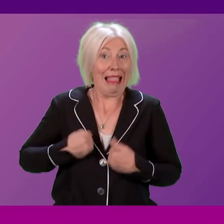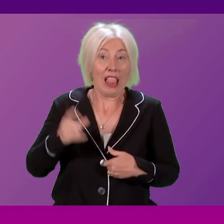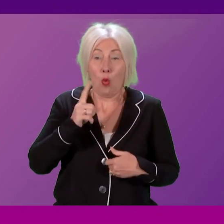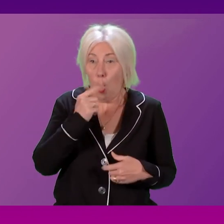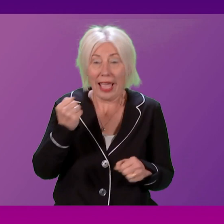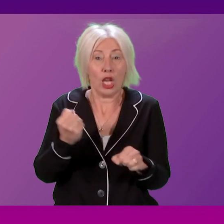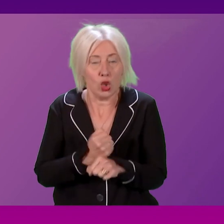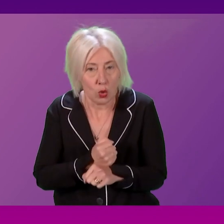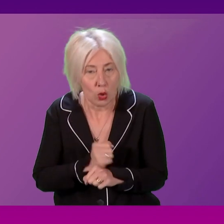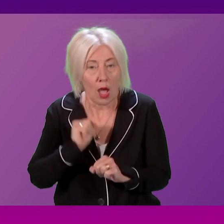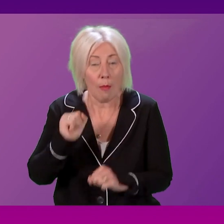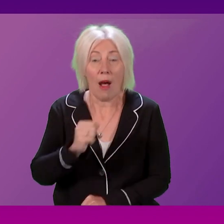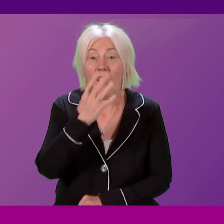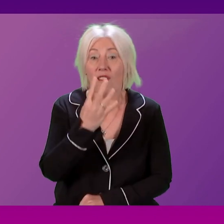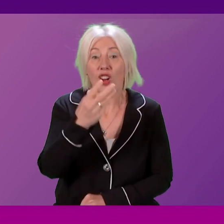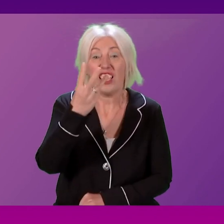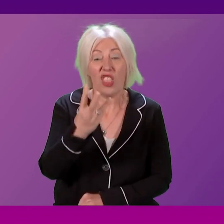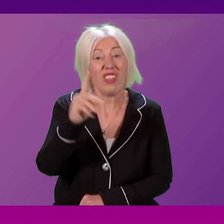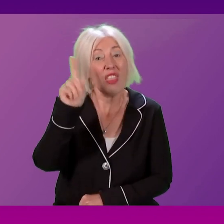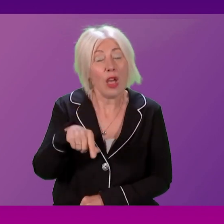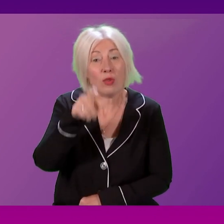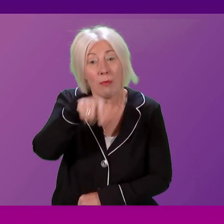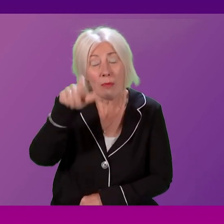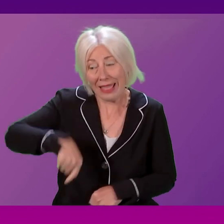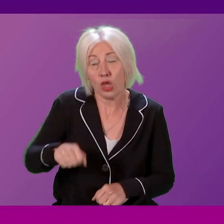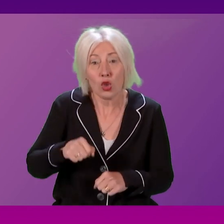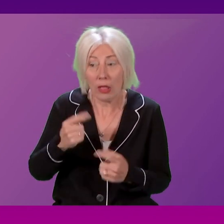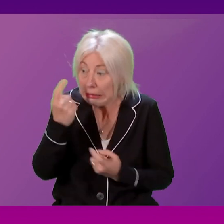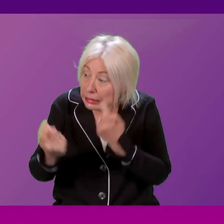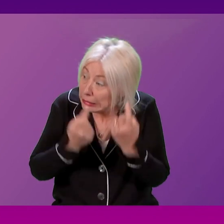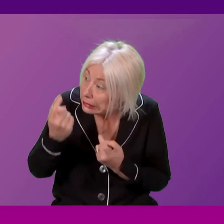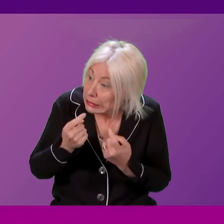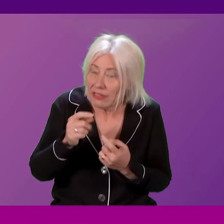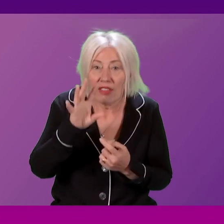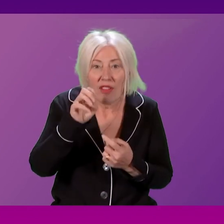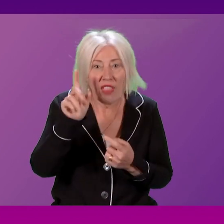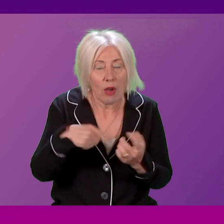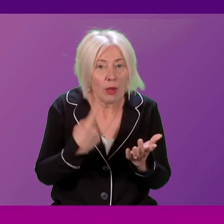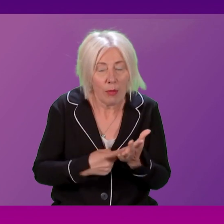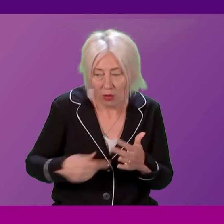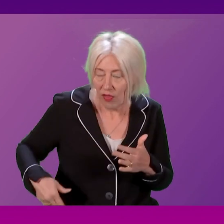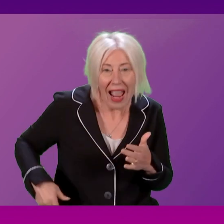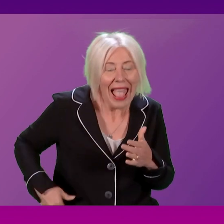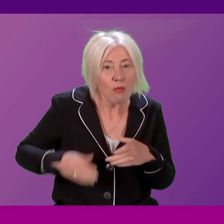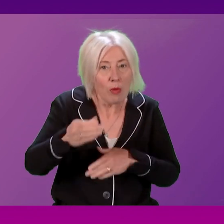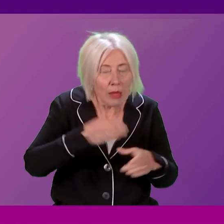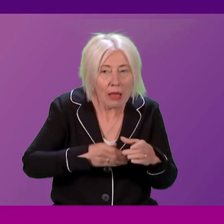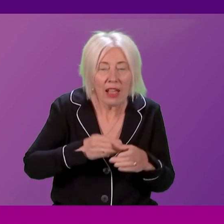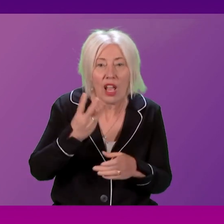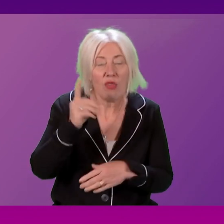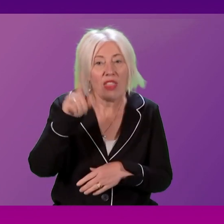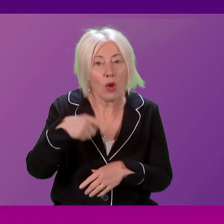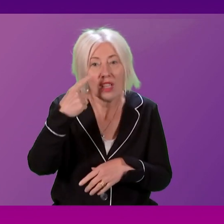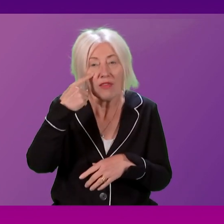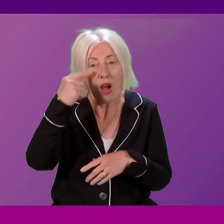43,000 Scots are being forced to find £15,000 for a hip or knee replacement, £3,000 for cataract surgery,